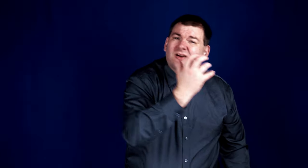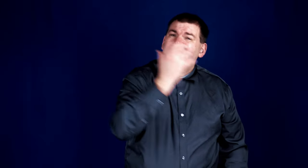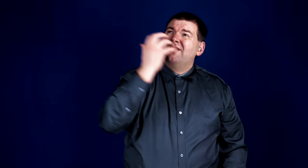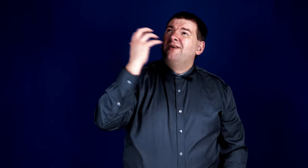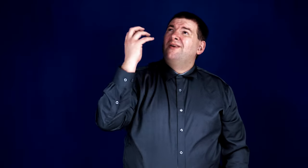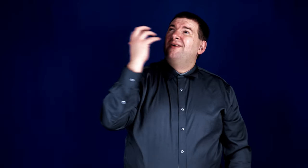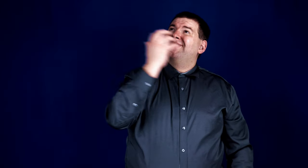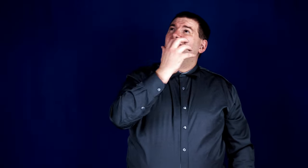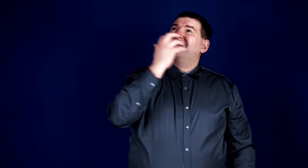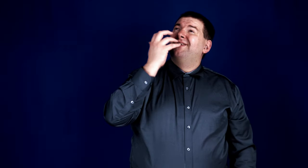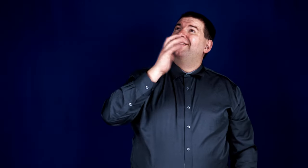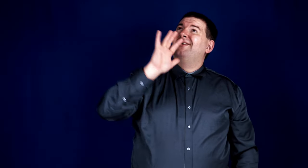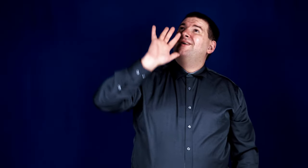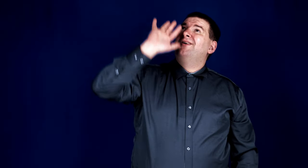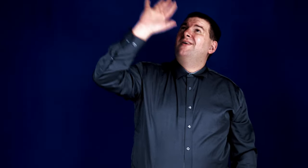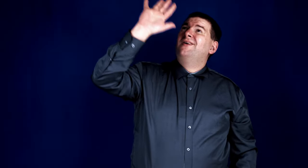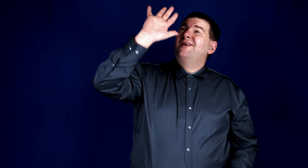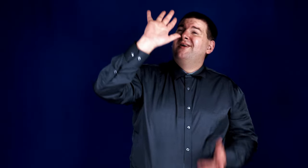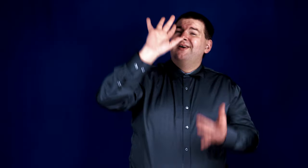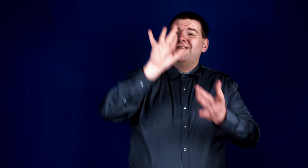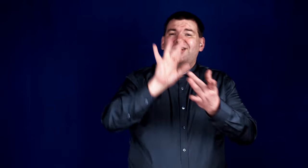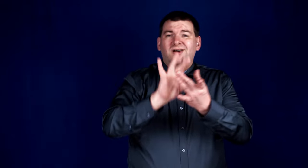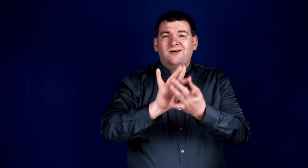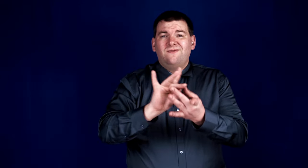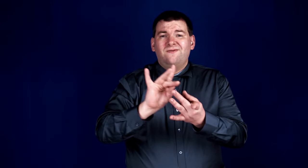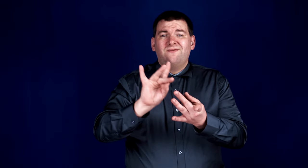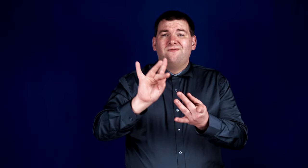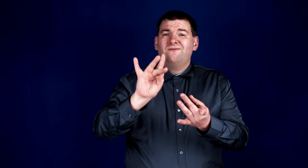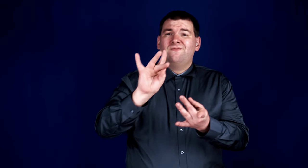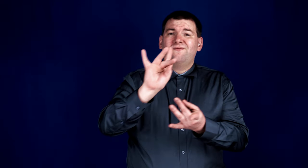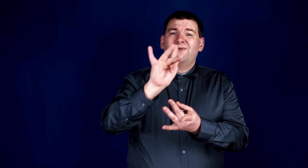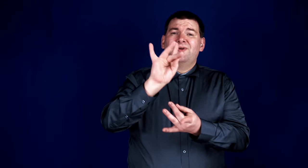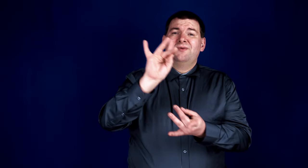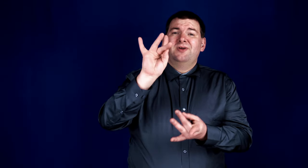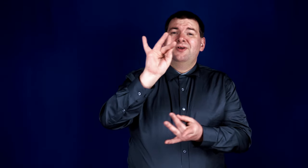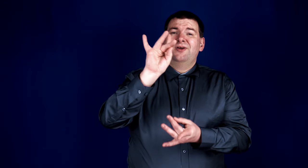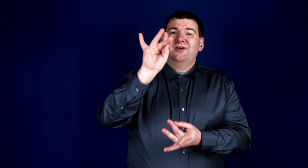awe of the Spirit,